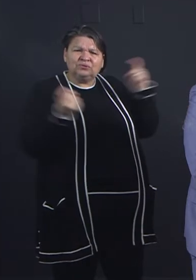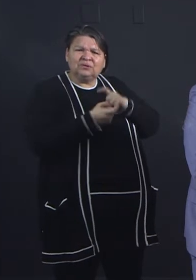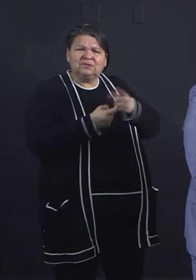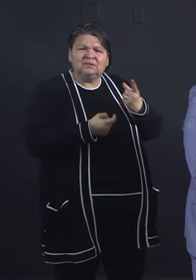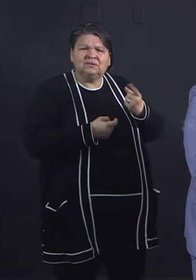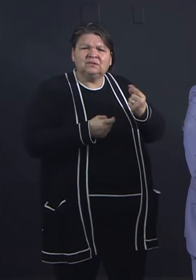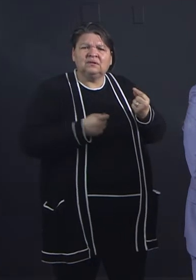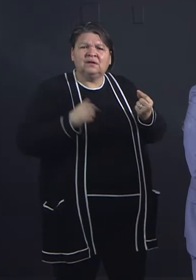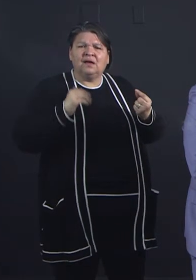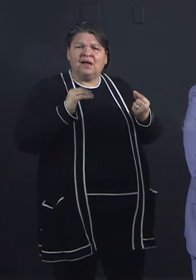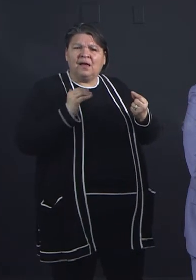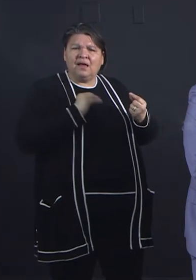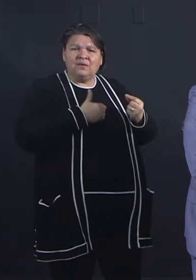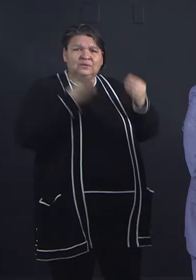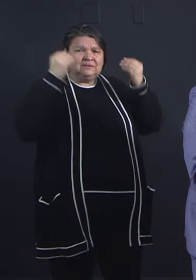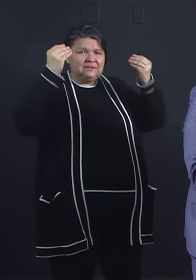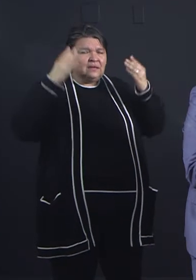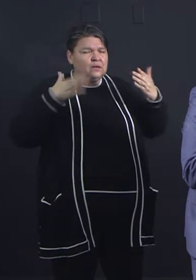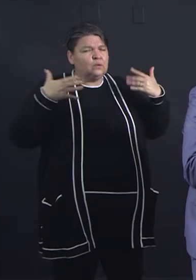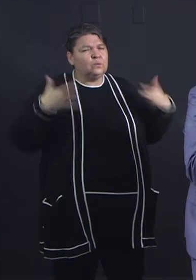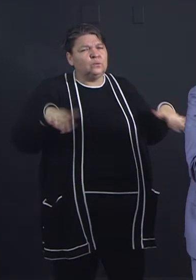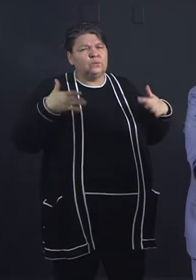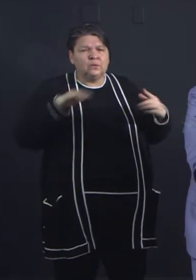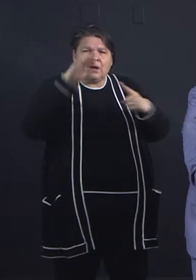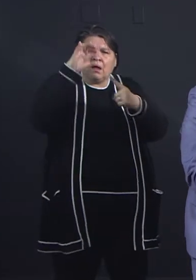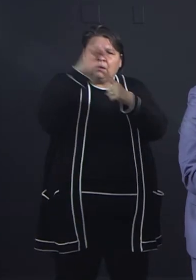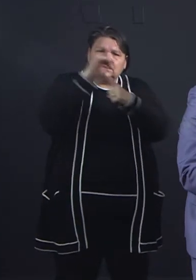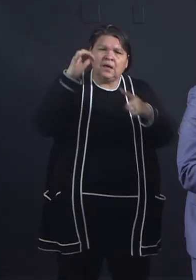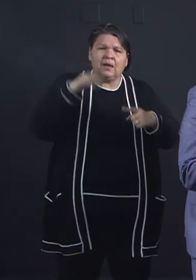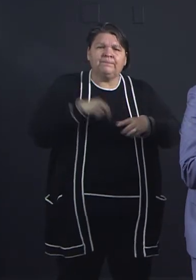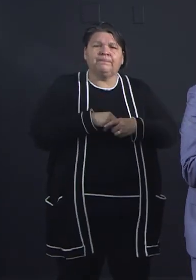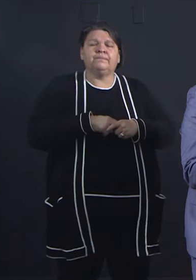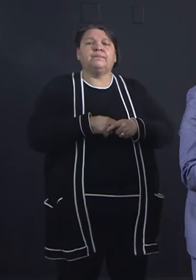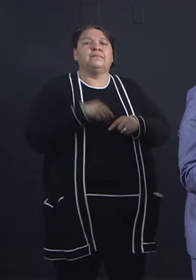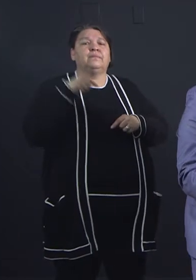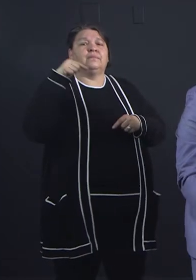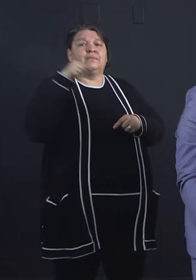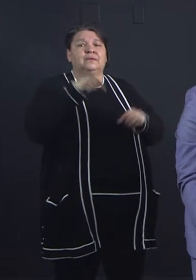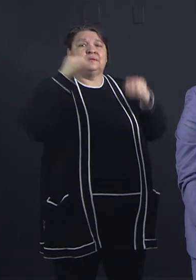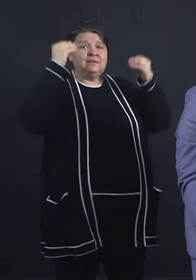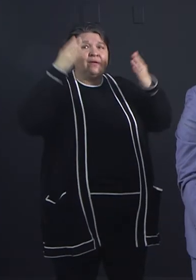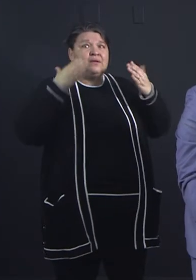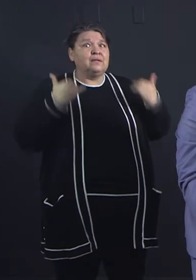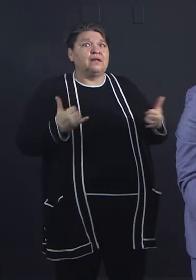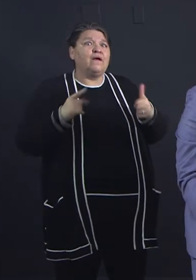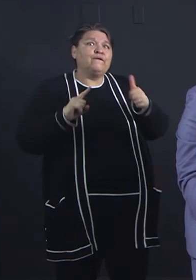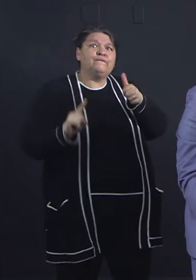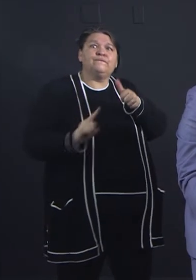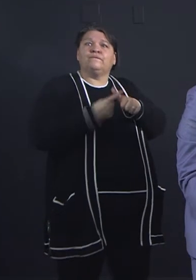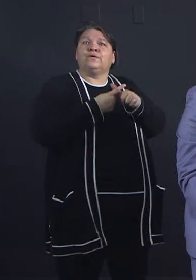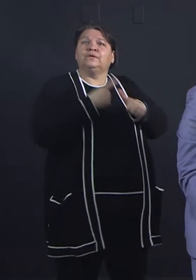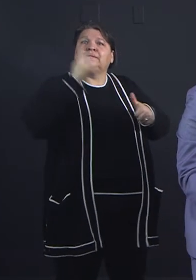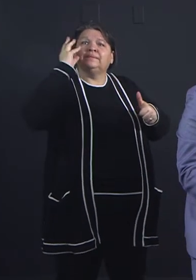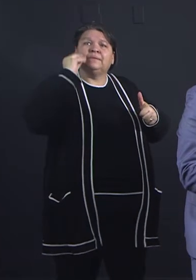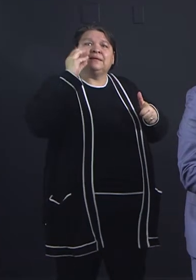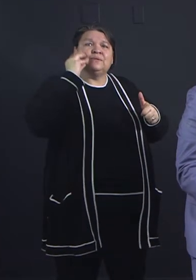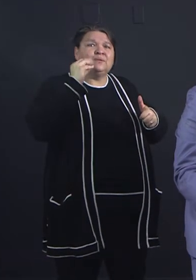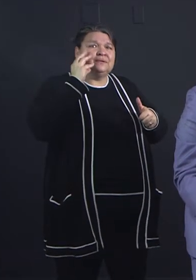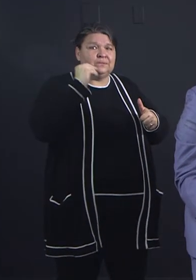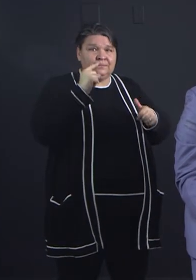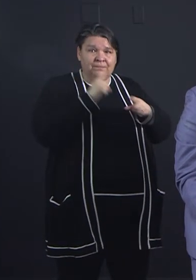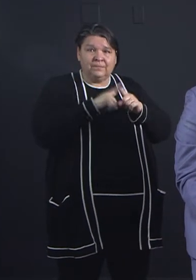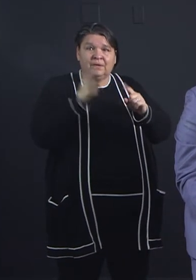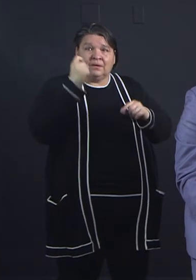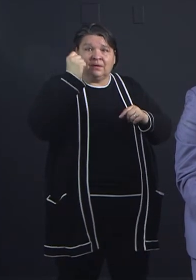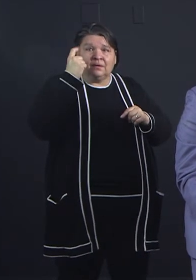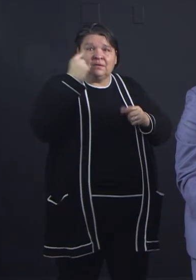They've risen to the challenge. As I said, many of them are doing this for the first time. Some of our teachers are actual experts at online instruction, so they're helping